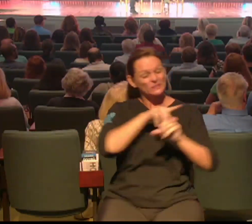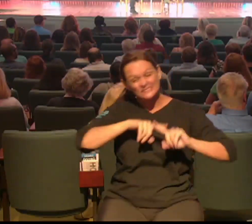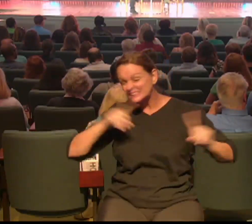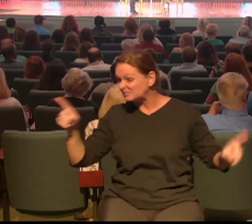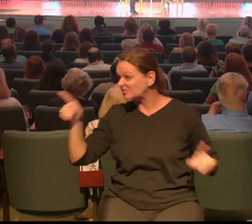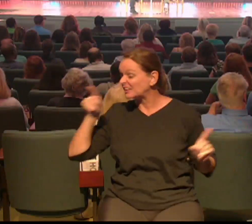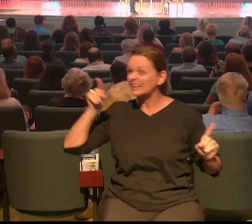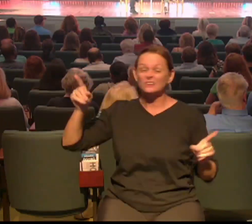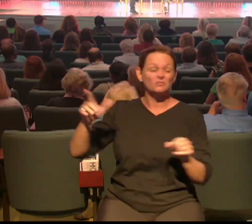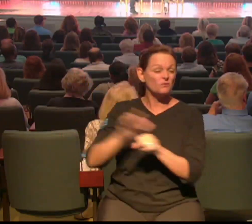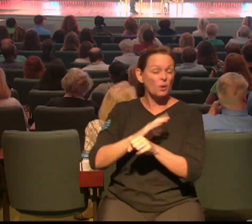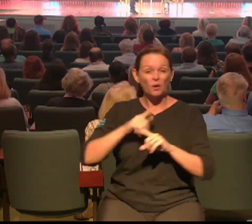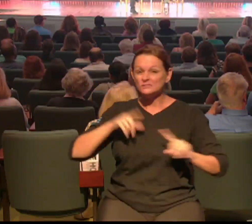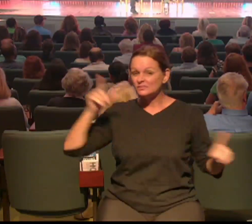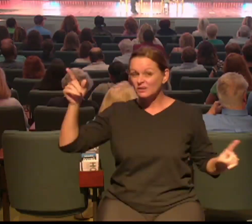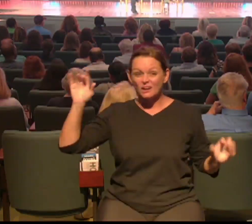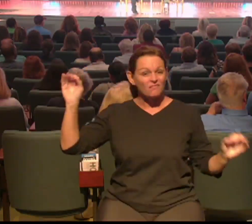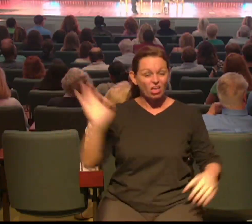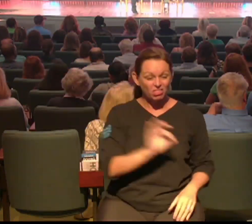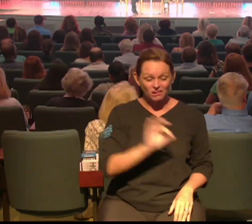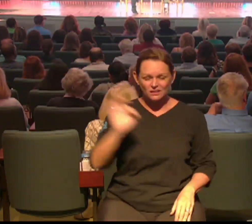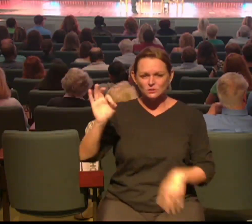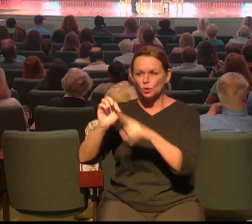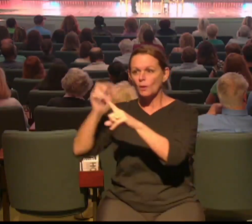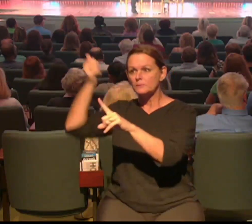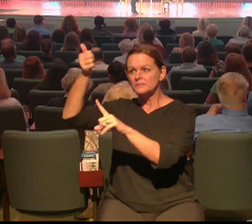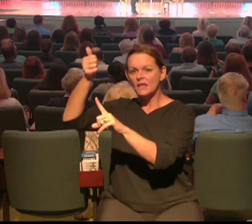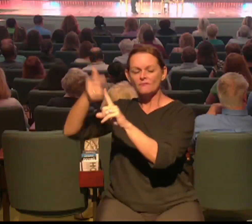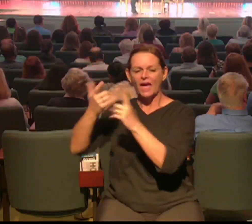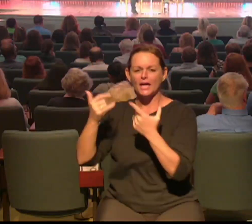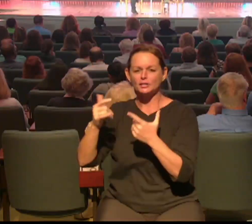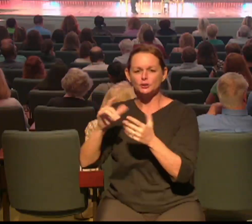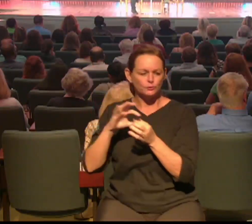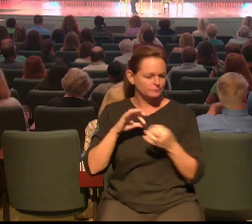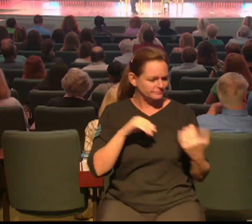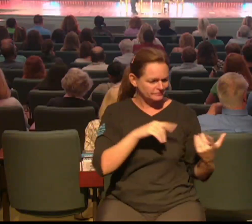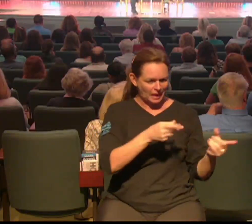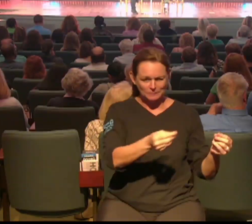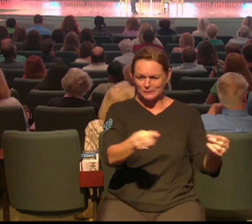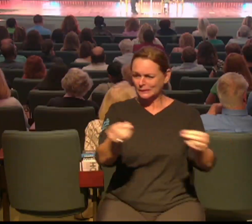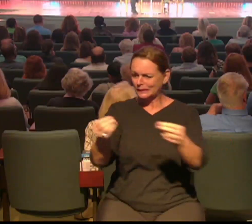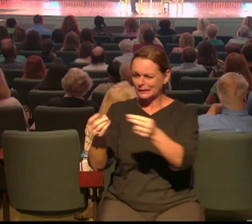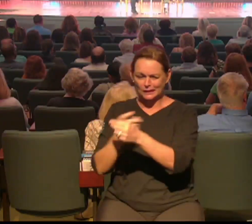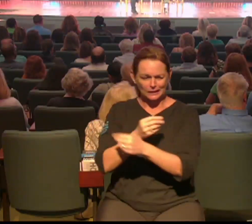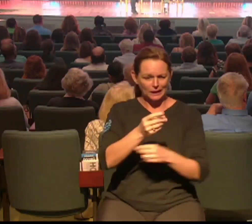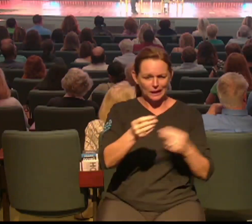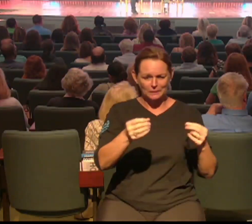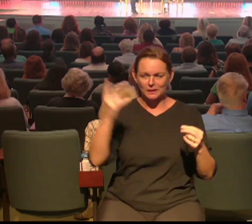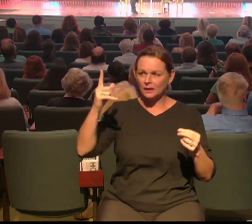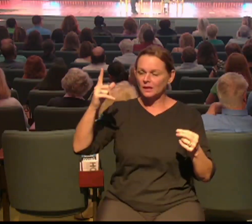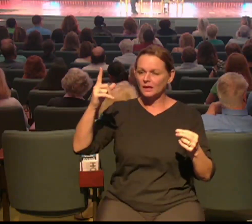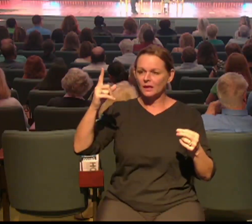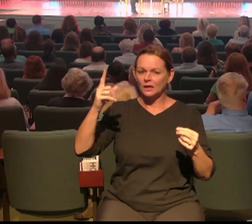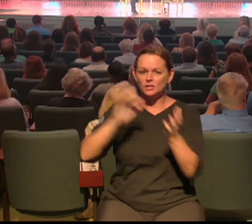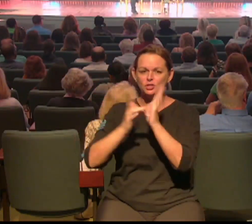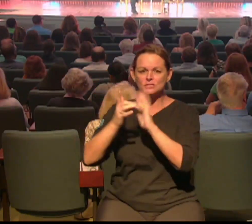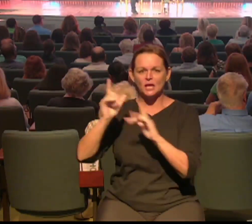And so he needed to regularly be able to disconnect from the natural to connect to the supernatural. And Jesus